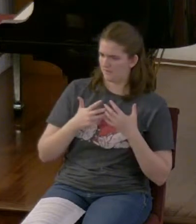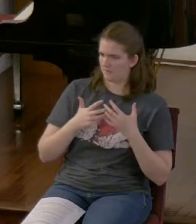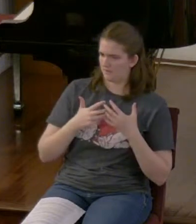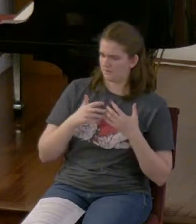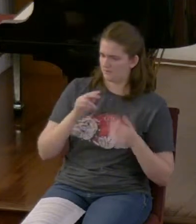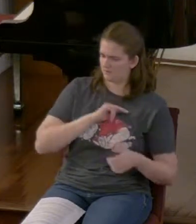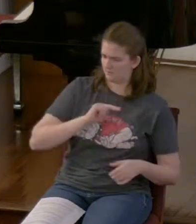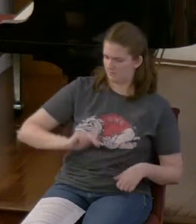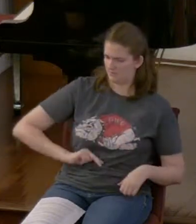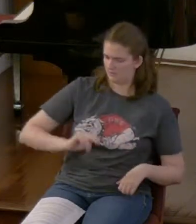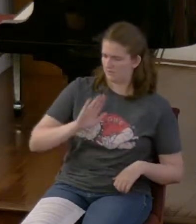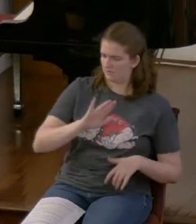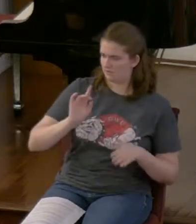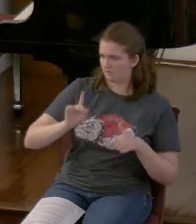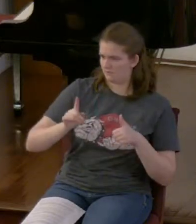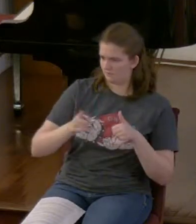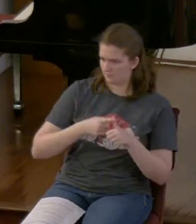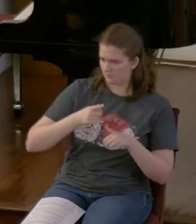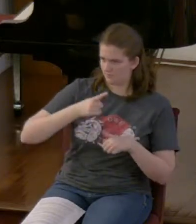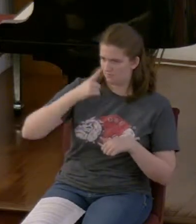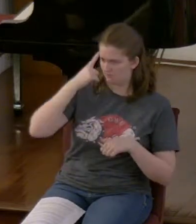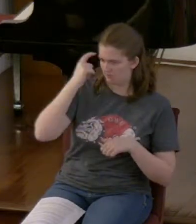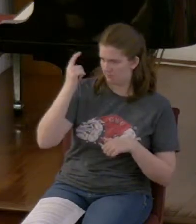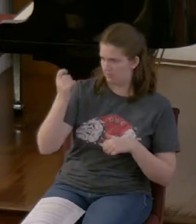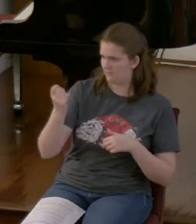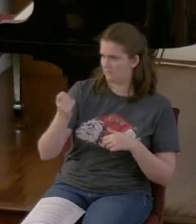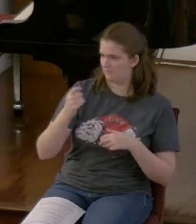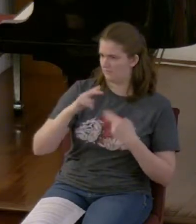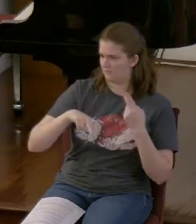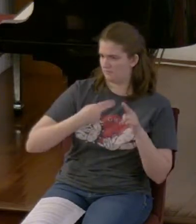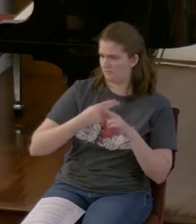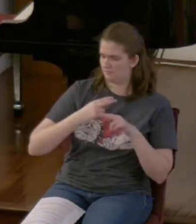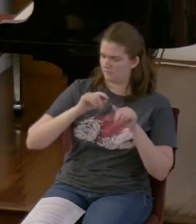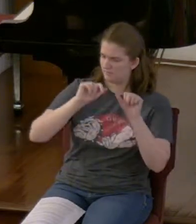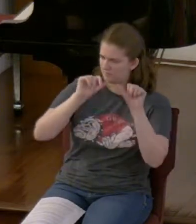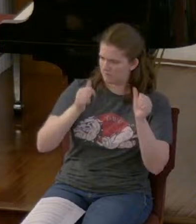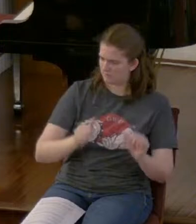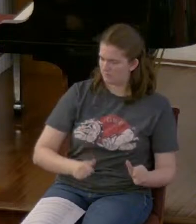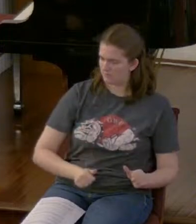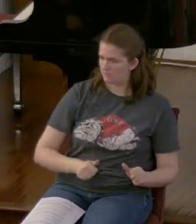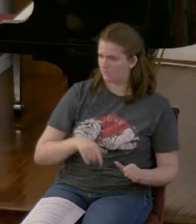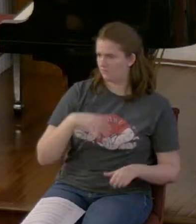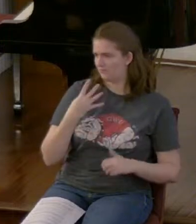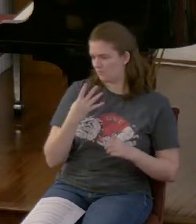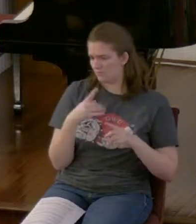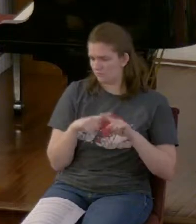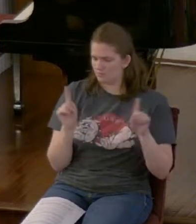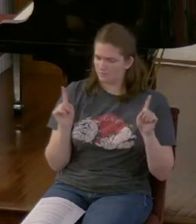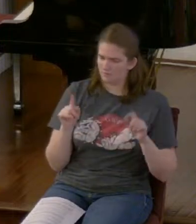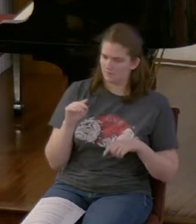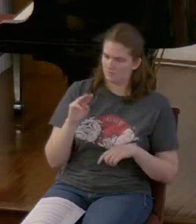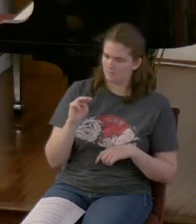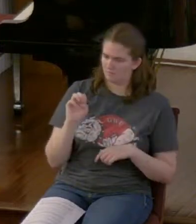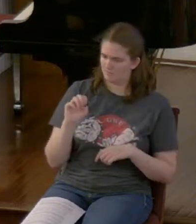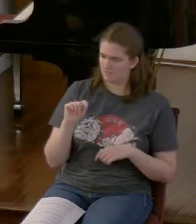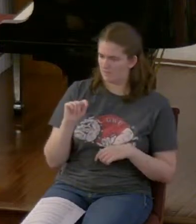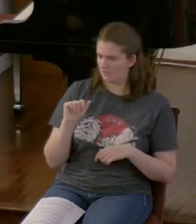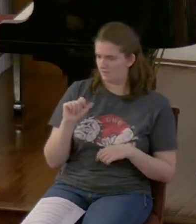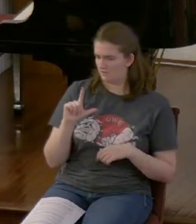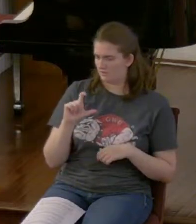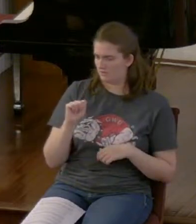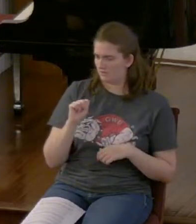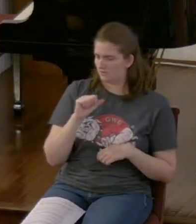statue that was made of four different metals and it be in four different kingdoms